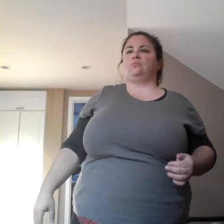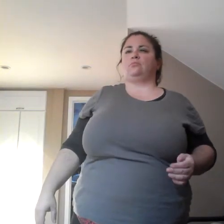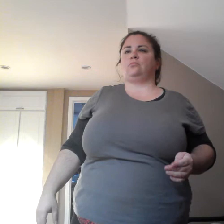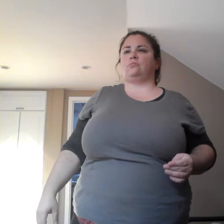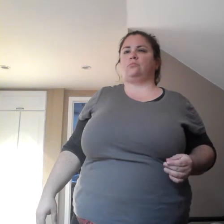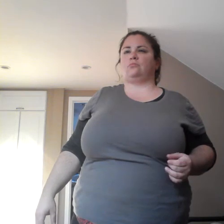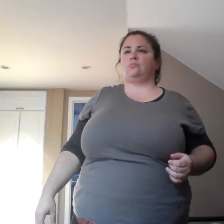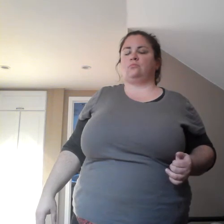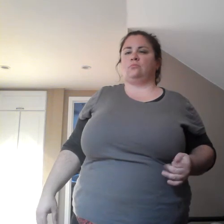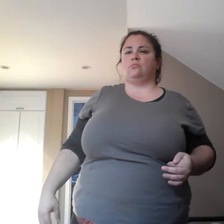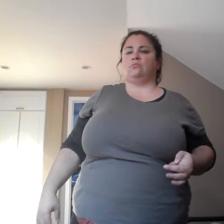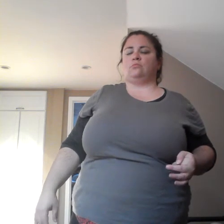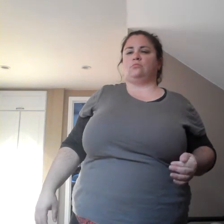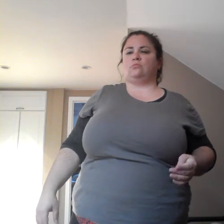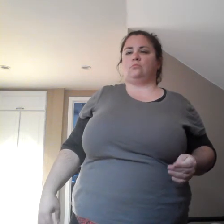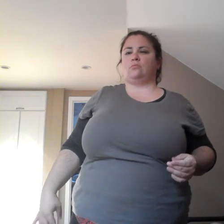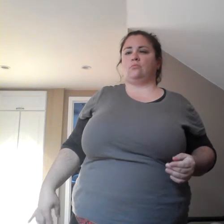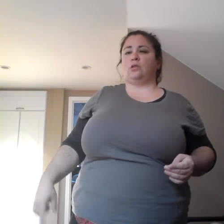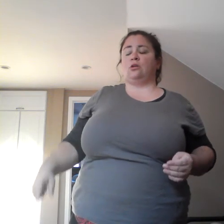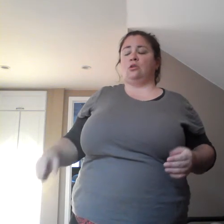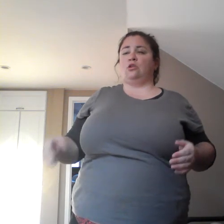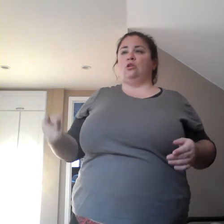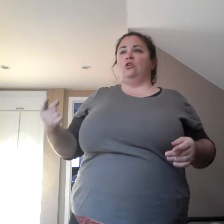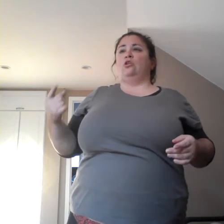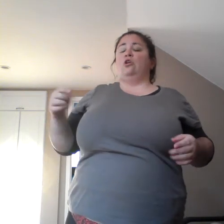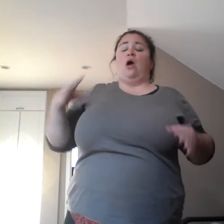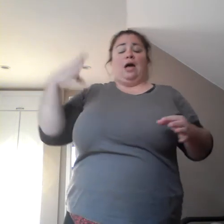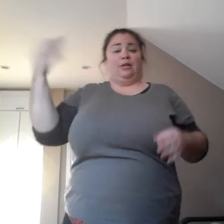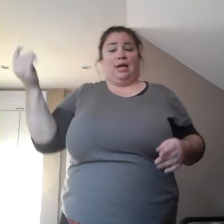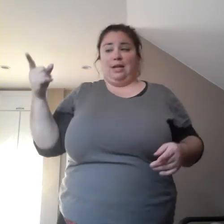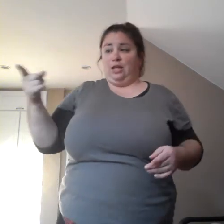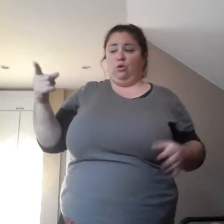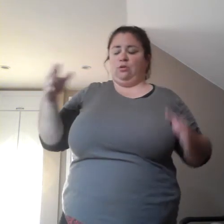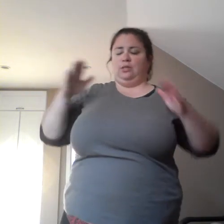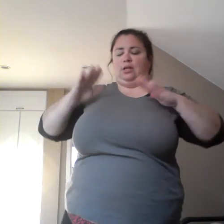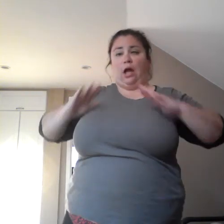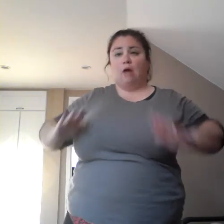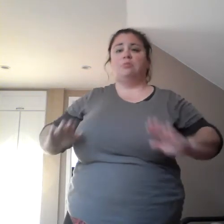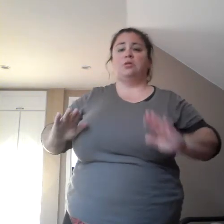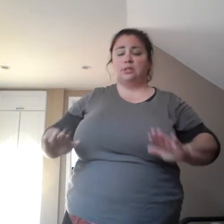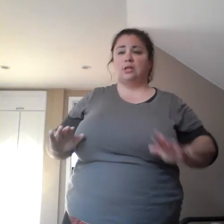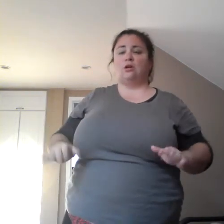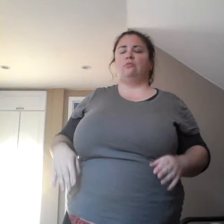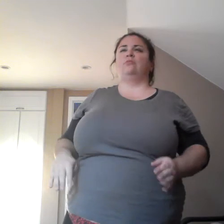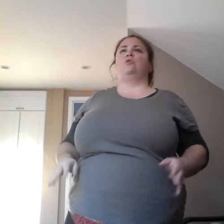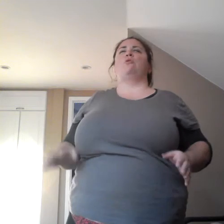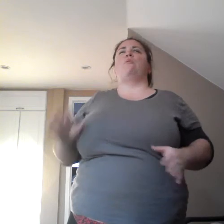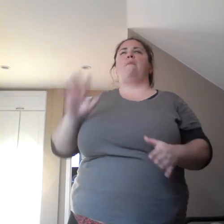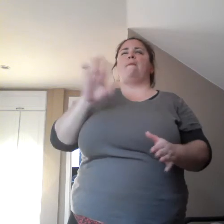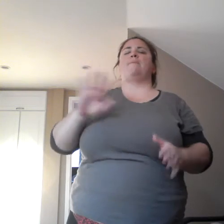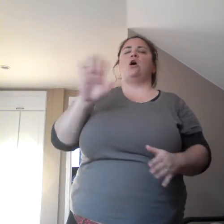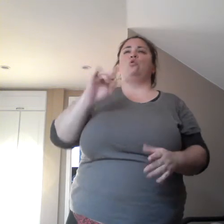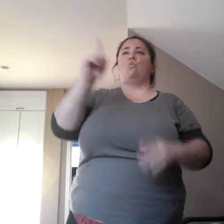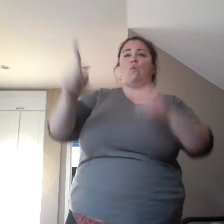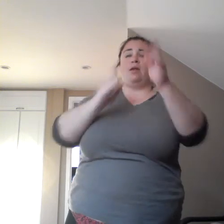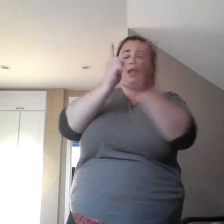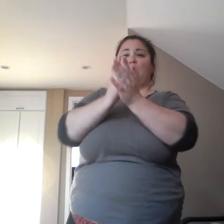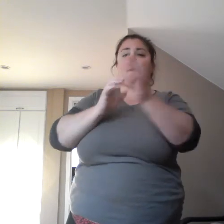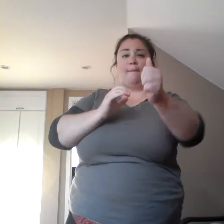So, he, he was getting calmed down outside. Um, and probably an hour had gone by and the police hadn't showed up yet. So we had to call the police again.